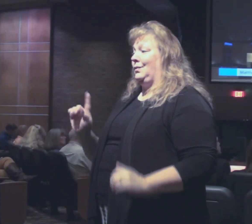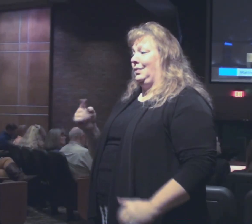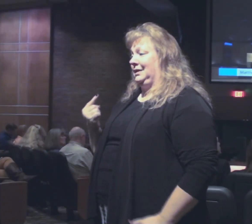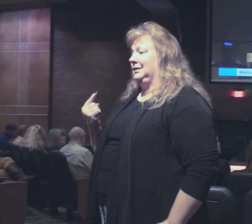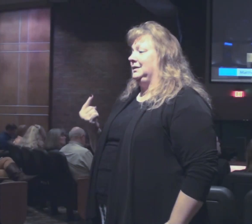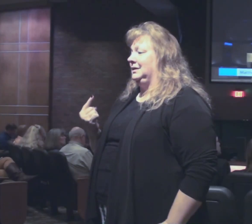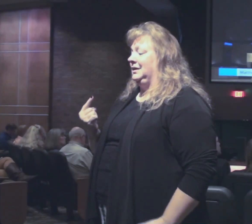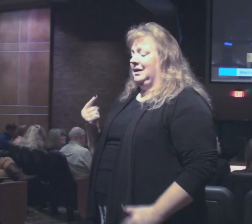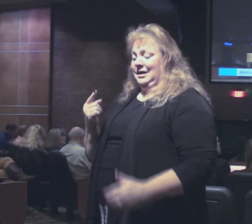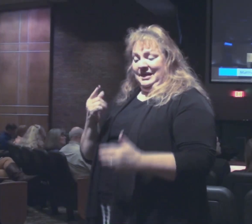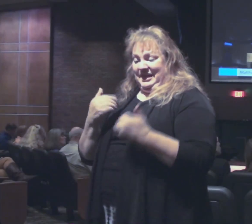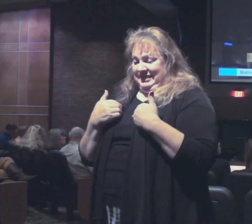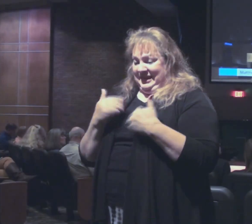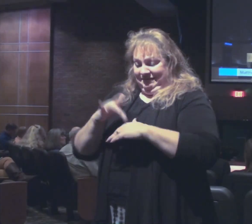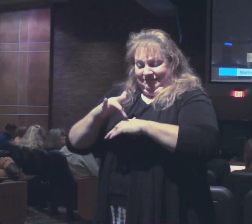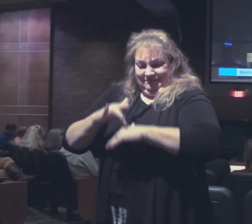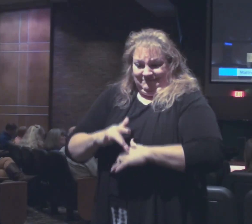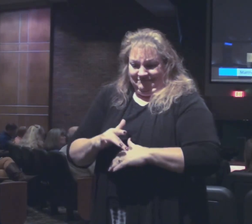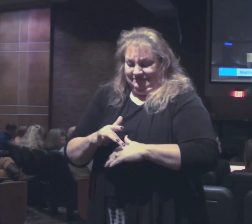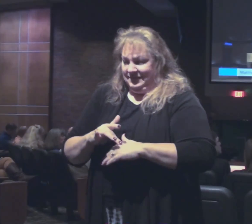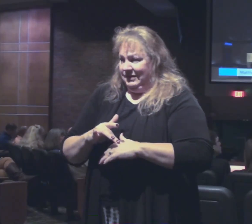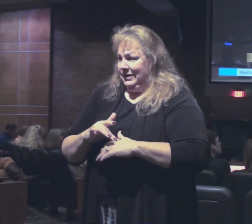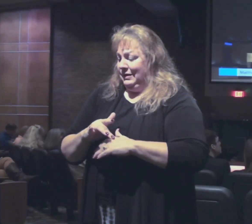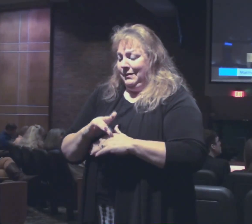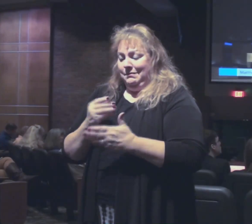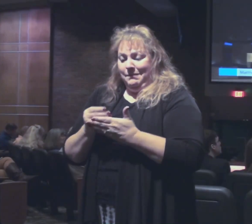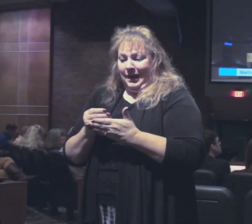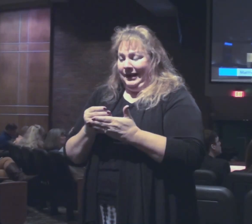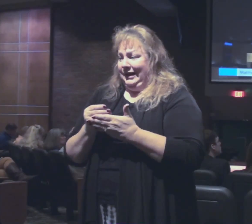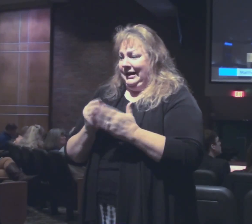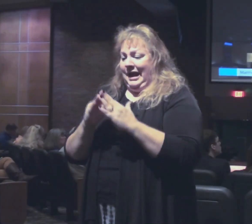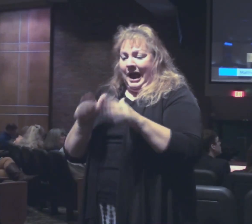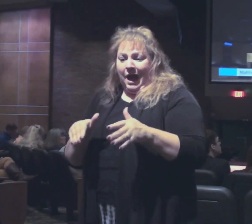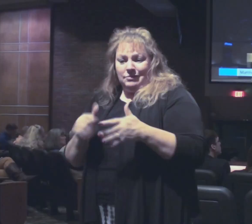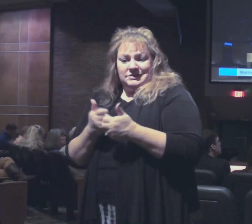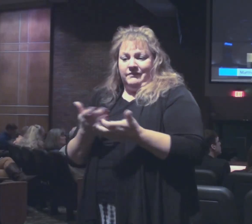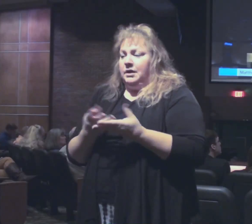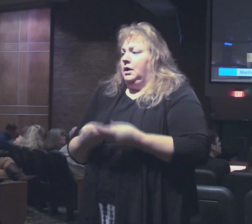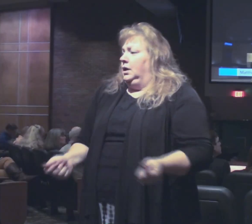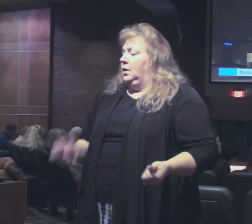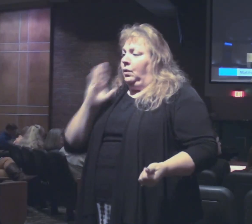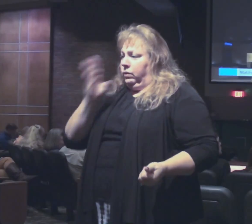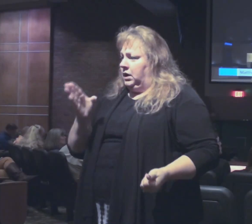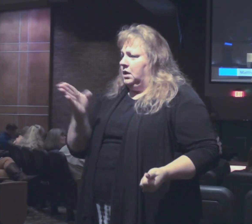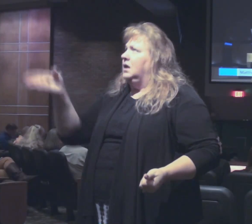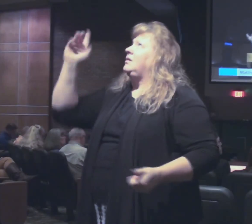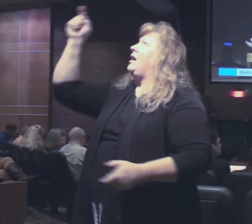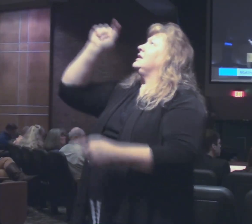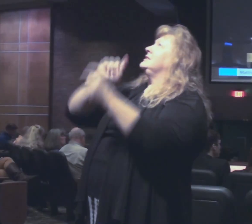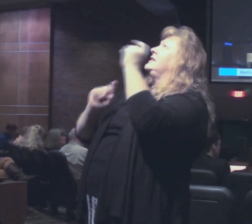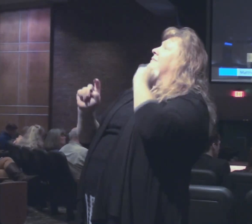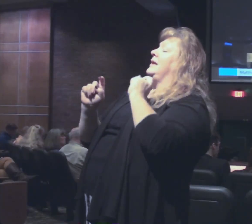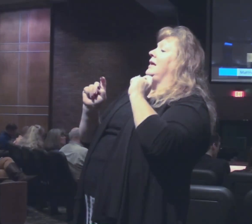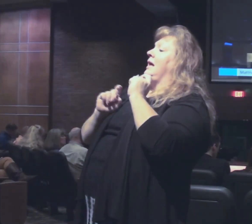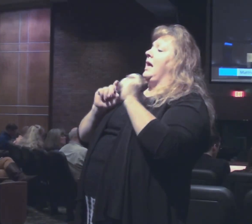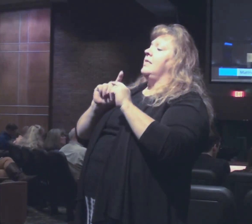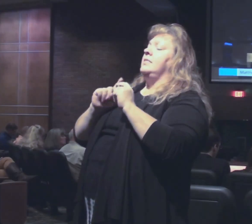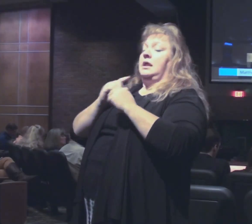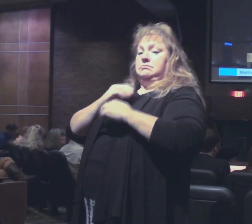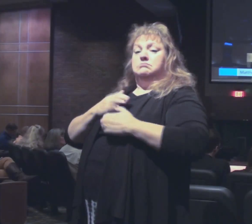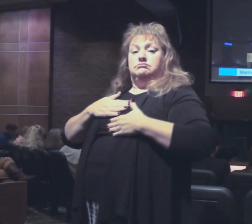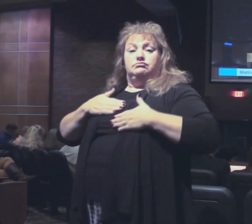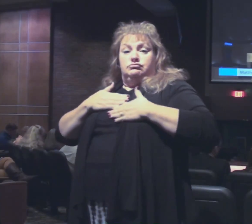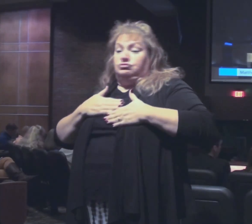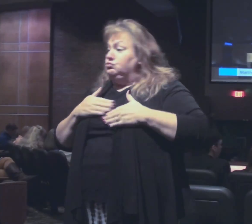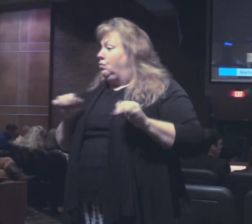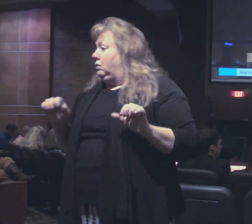These material things will pass away. God has blessed me with things that I can enjoy.